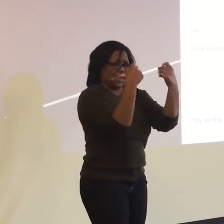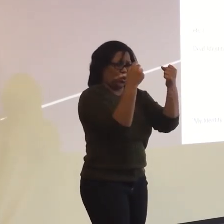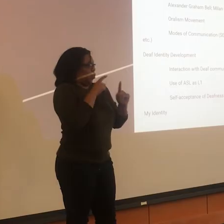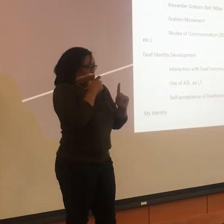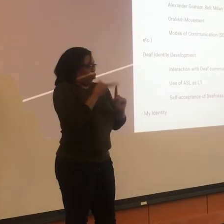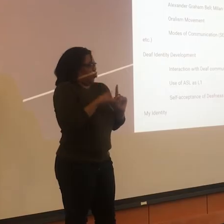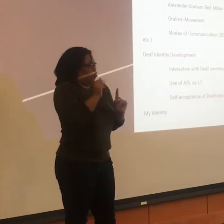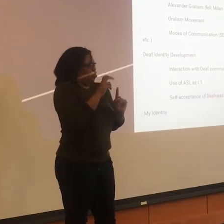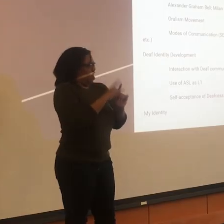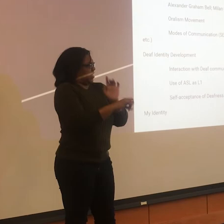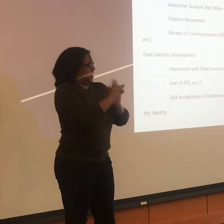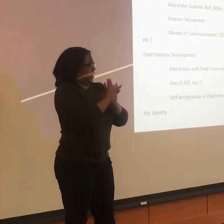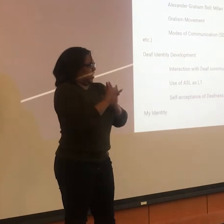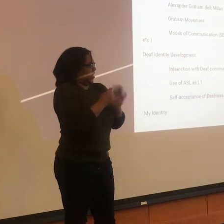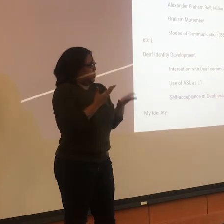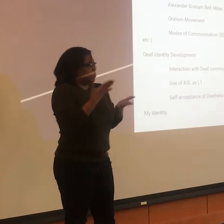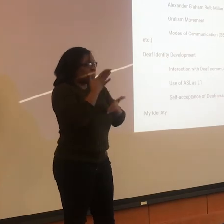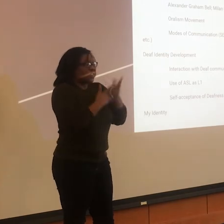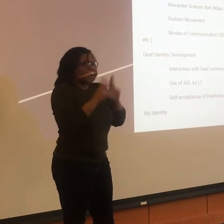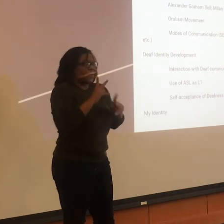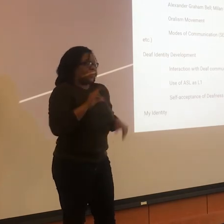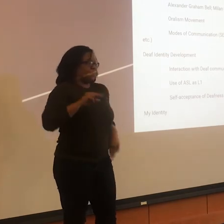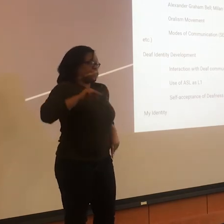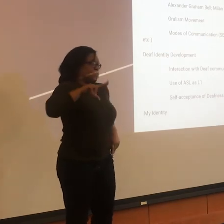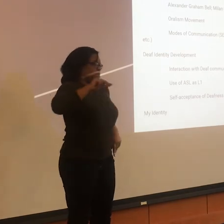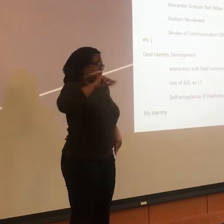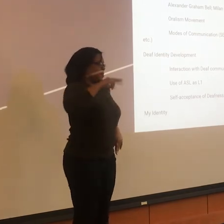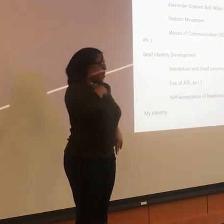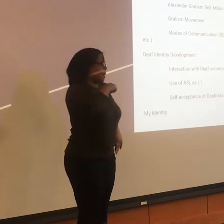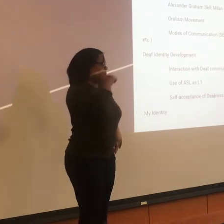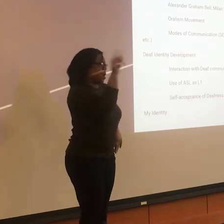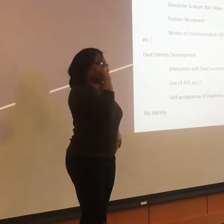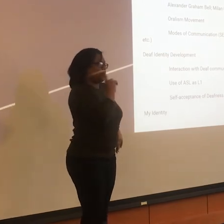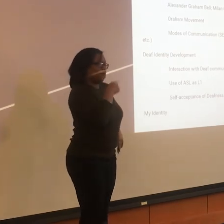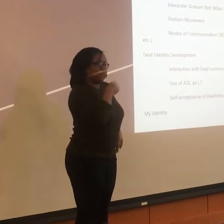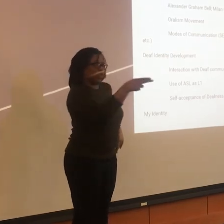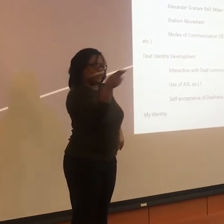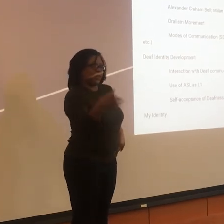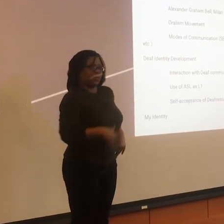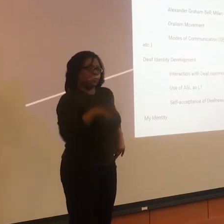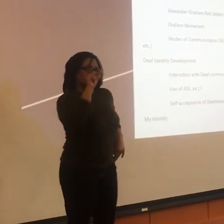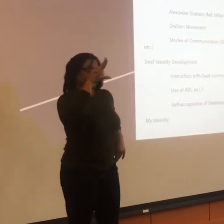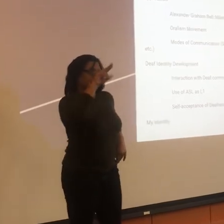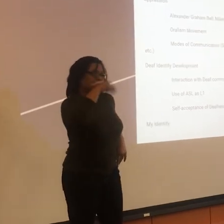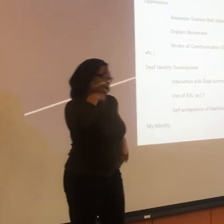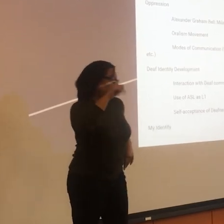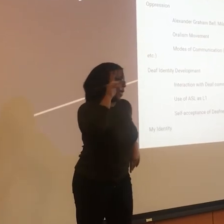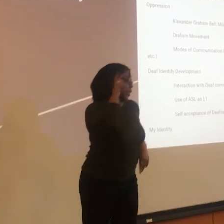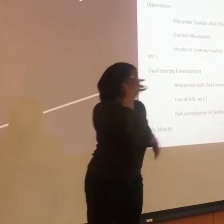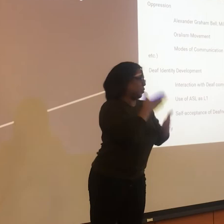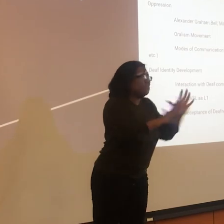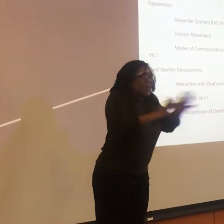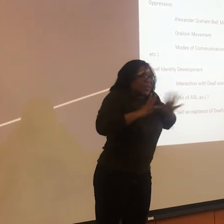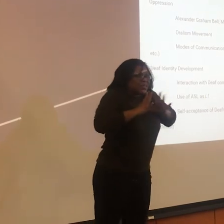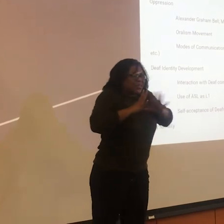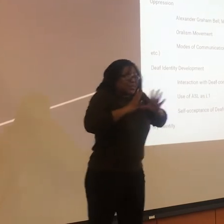People don't accept their deaf identity right away. Some people say, I'm not deaf, I'm hard-hearing. Or,